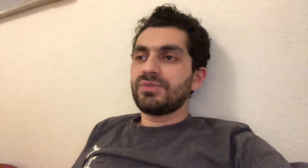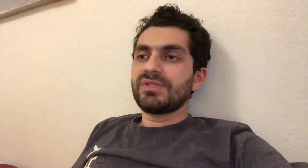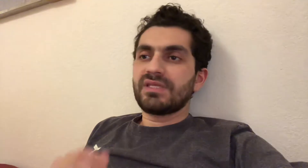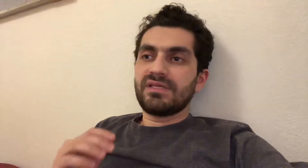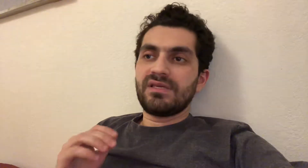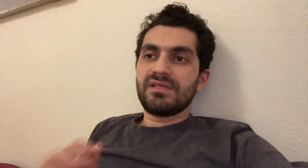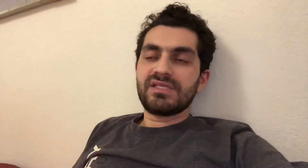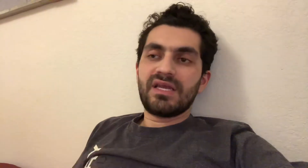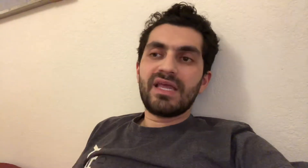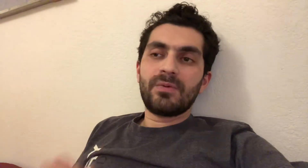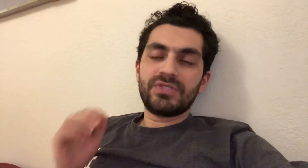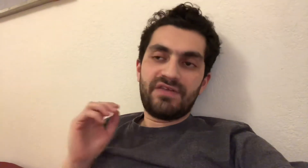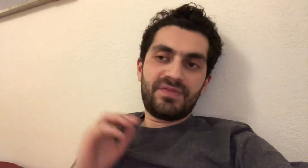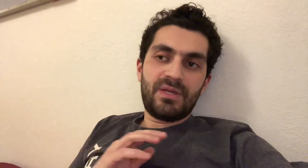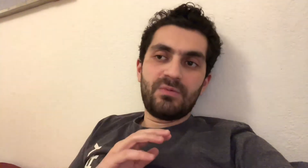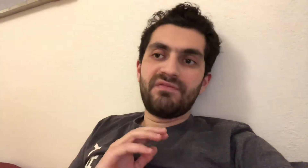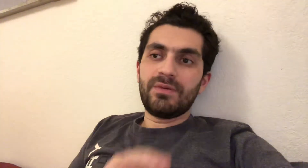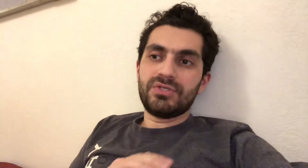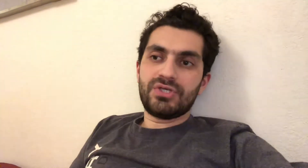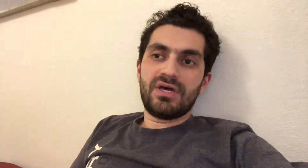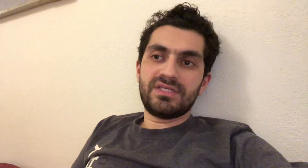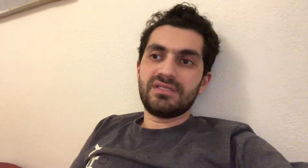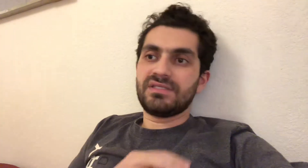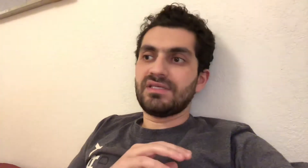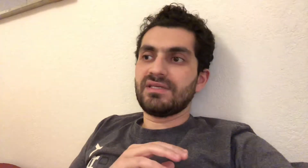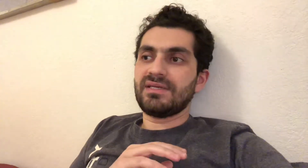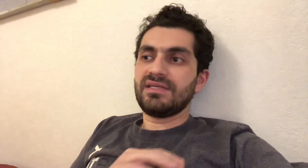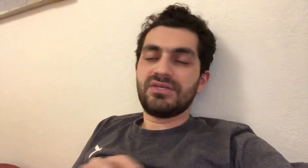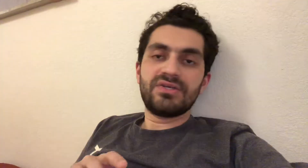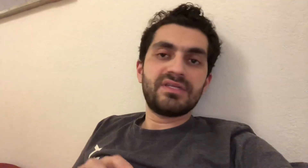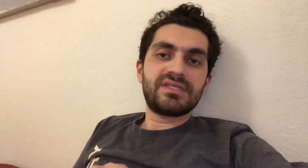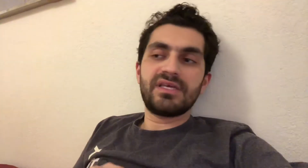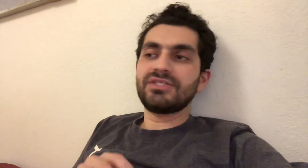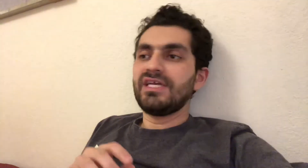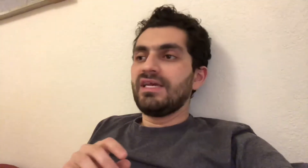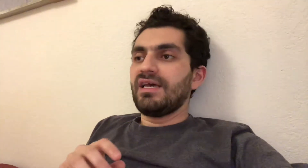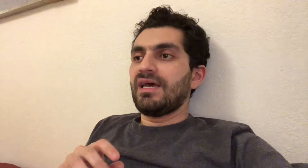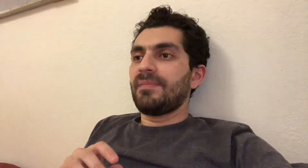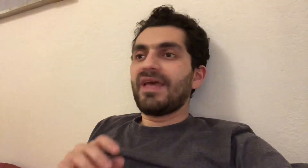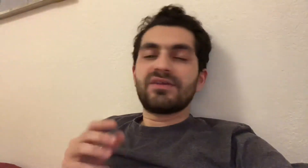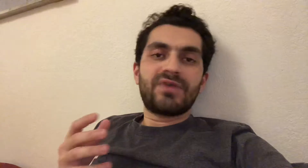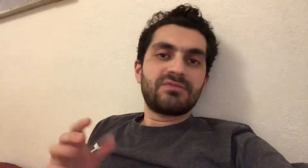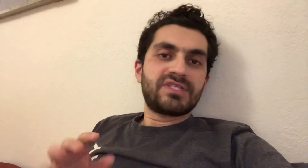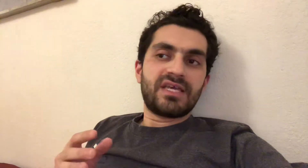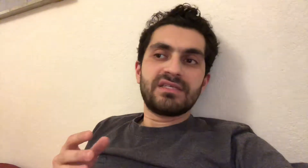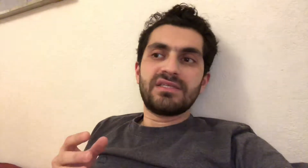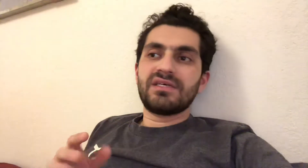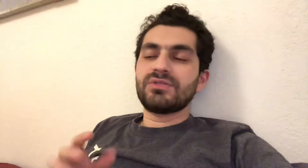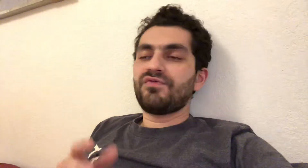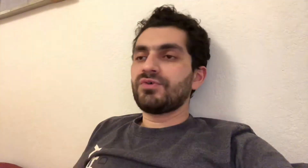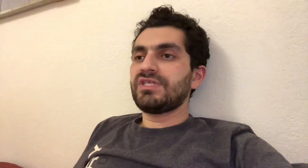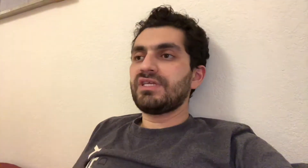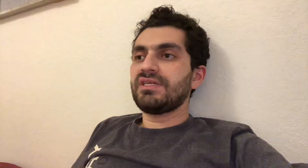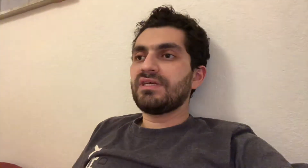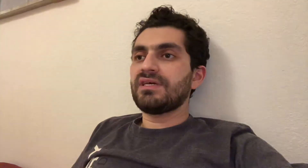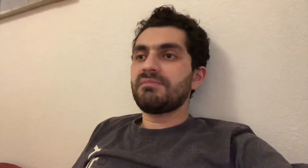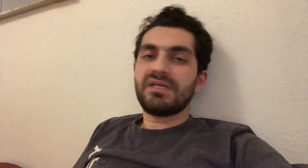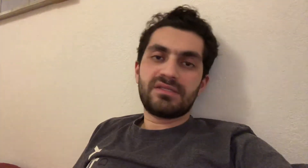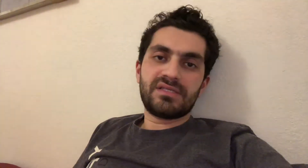using the sign language if they if they were taught it at an early stage at around 10 to 14 months